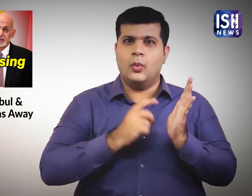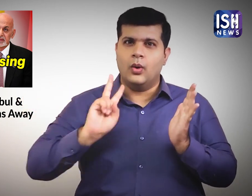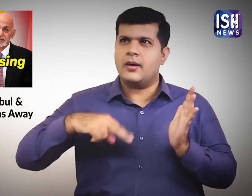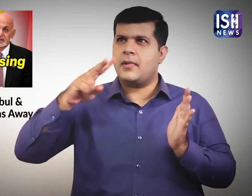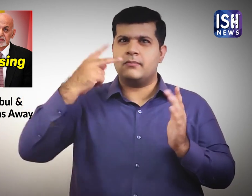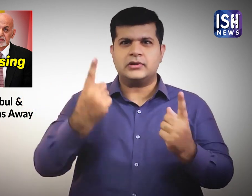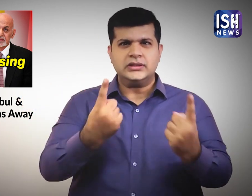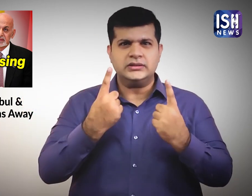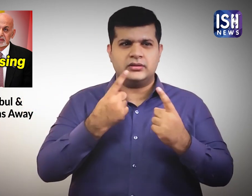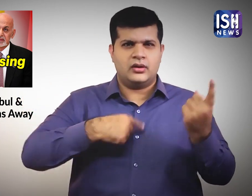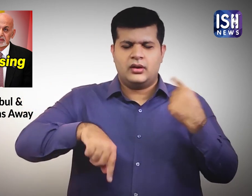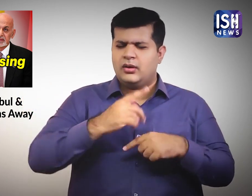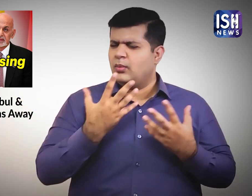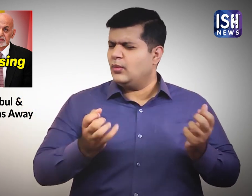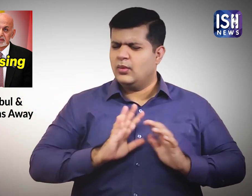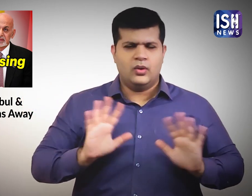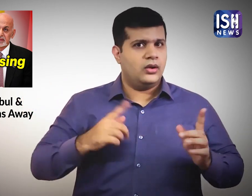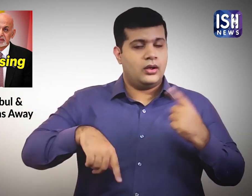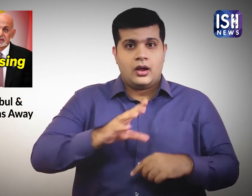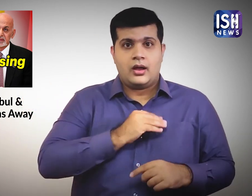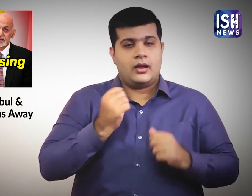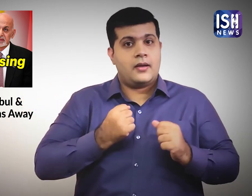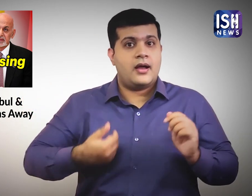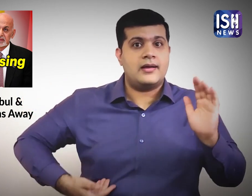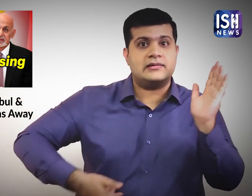of the strict rules. This is why everyone wanted to leave the country.